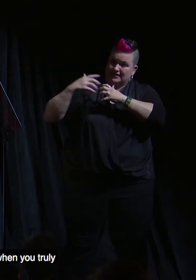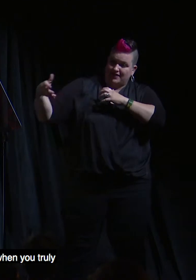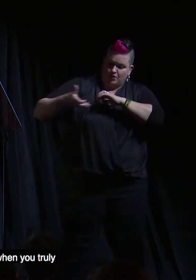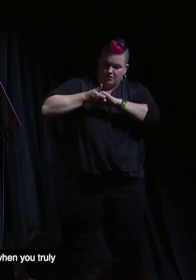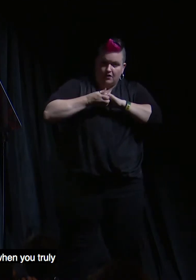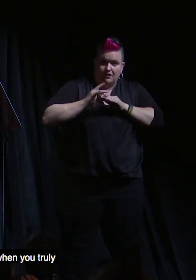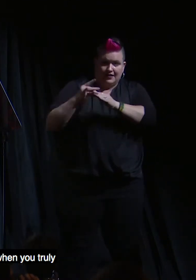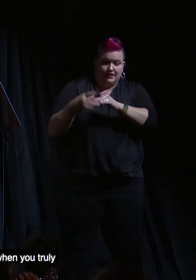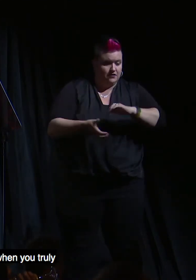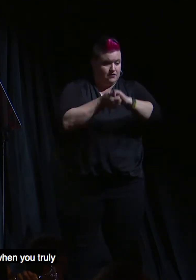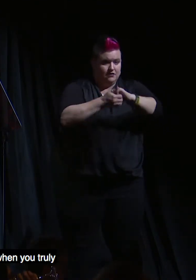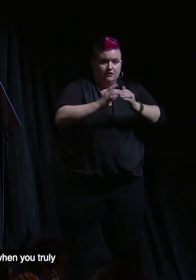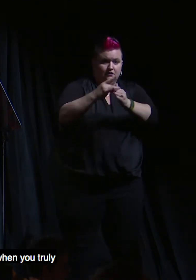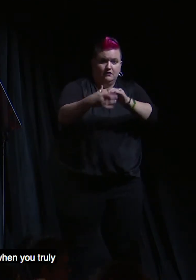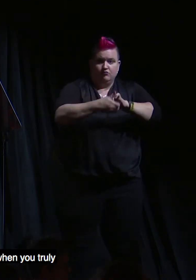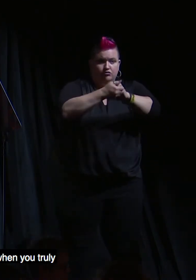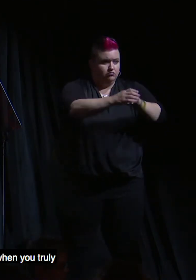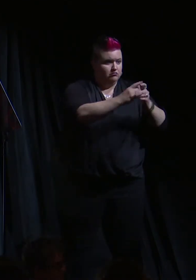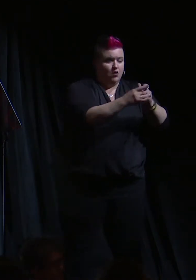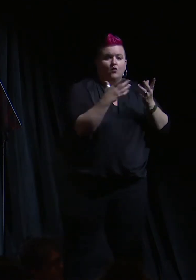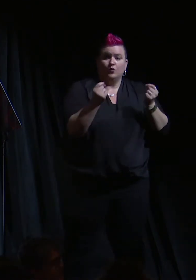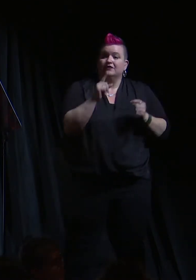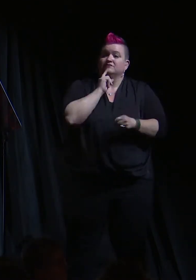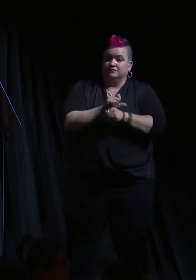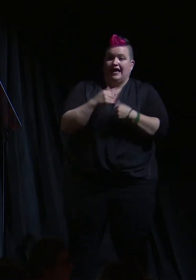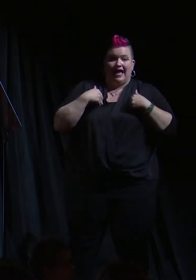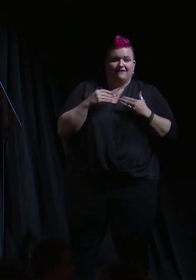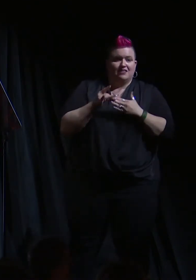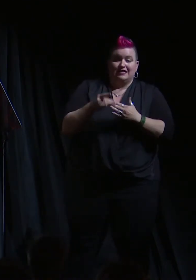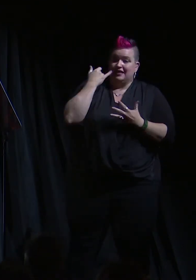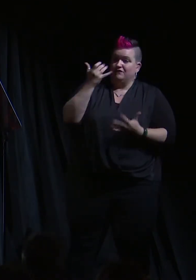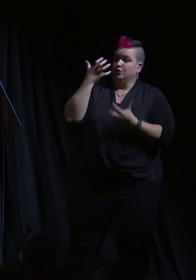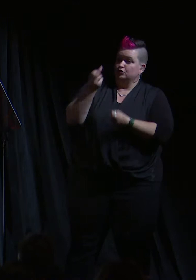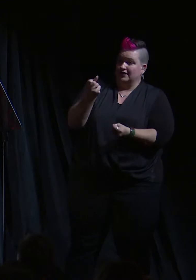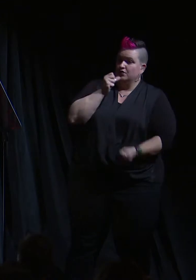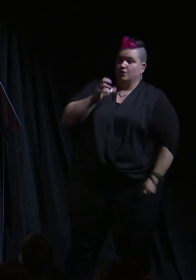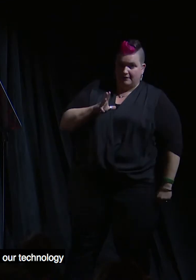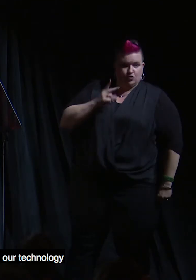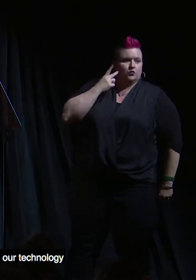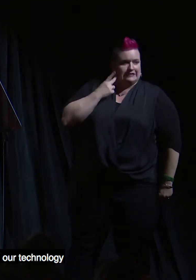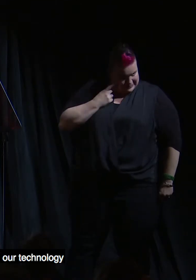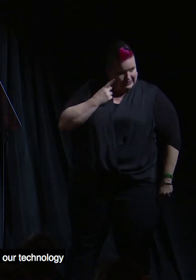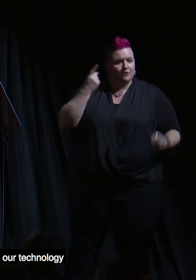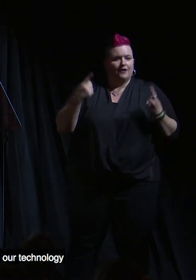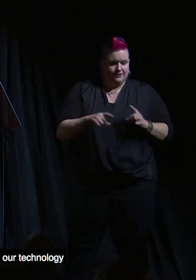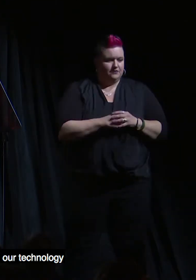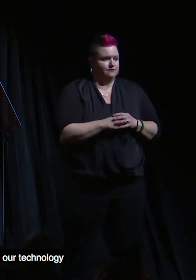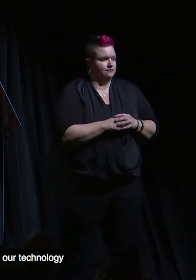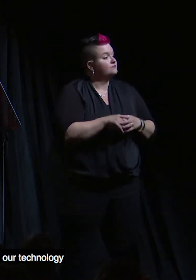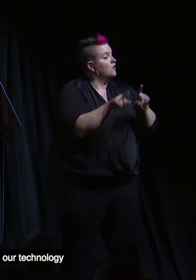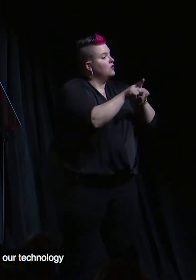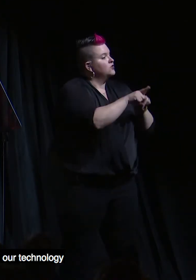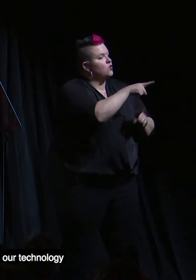and model what leadership looks like when you truly trust women. You will also learn